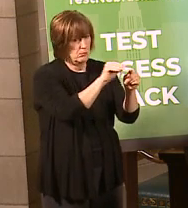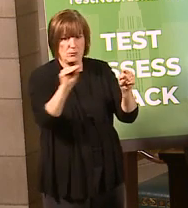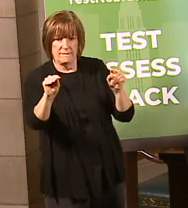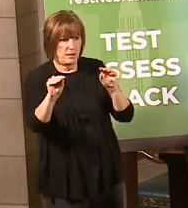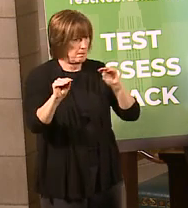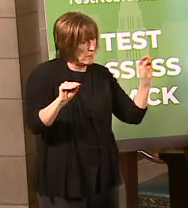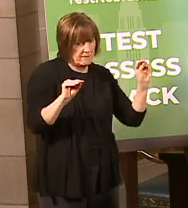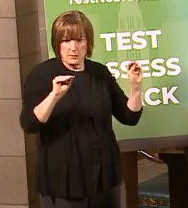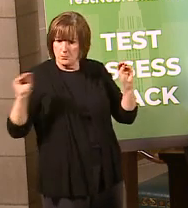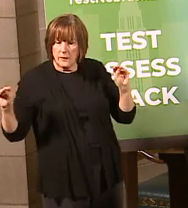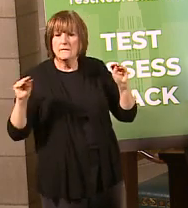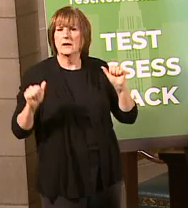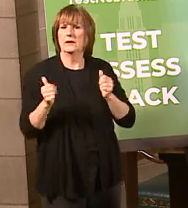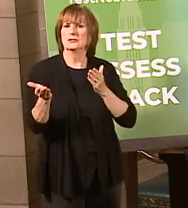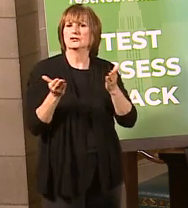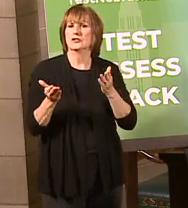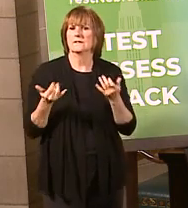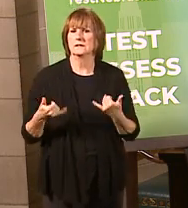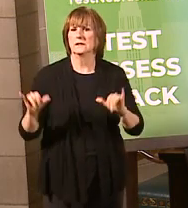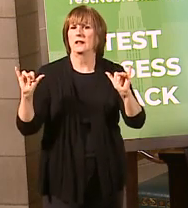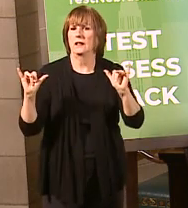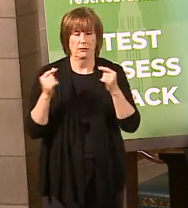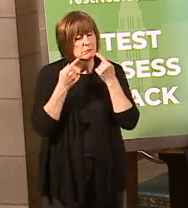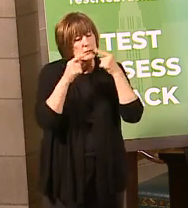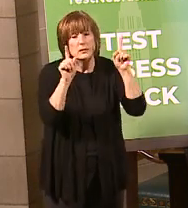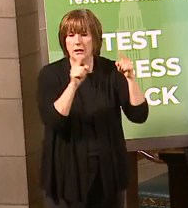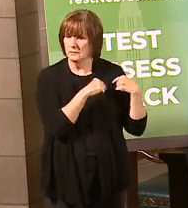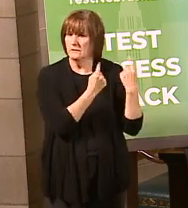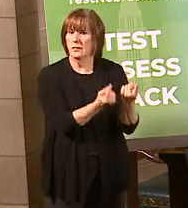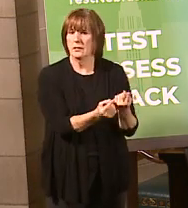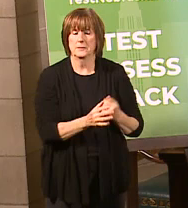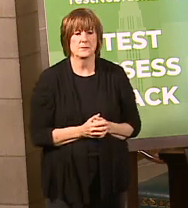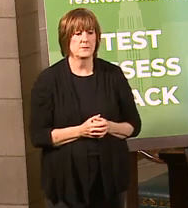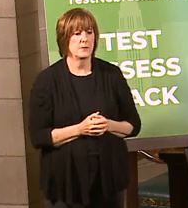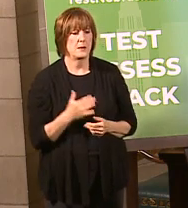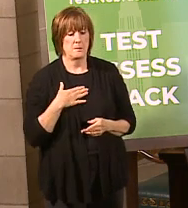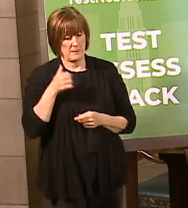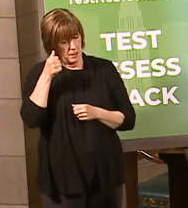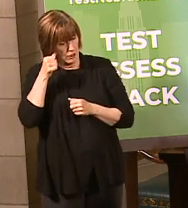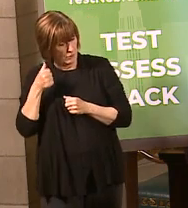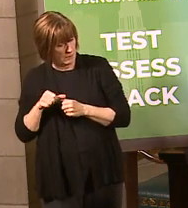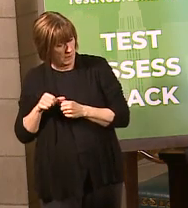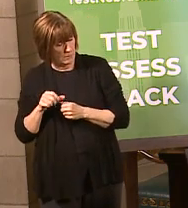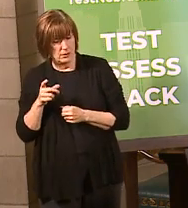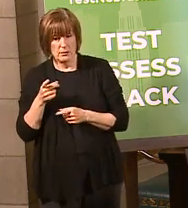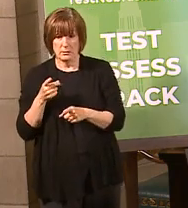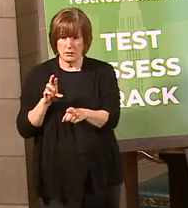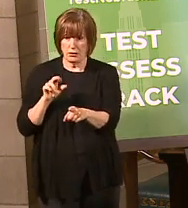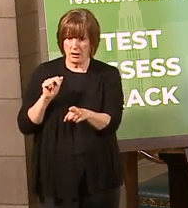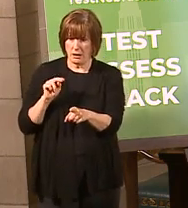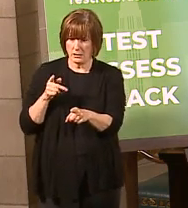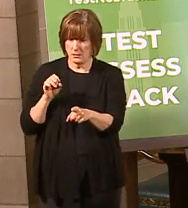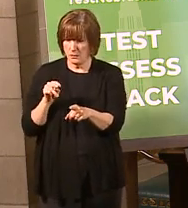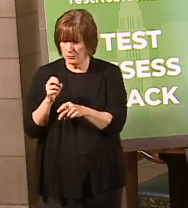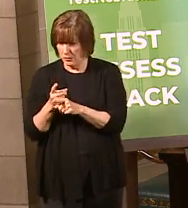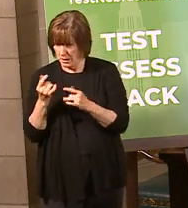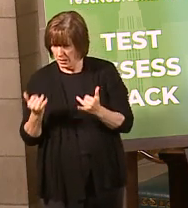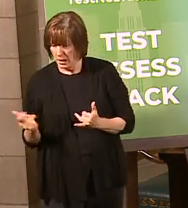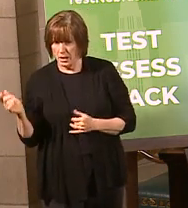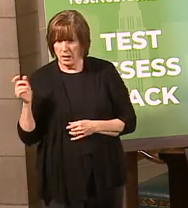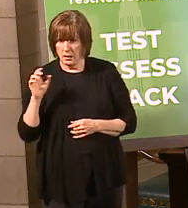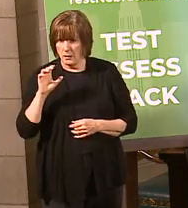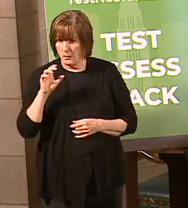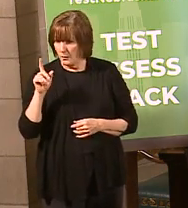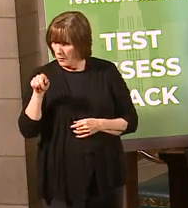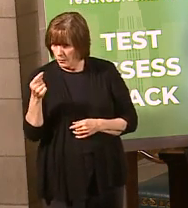that we can continue to serve people, and we've been very successful in that. In fact, my recollection is, Dr. Antone, that right now CHI St.